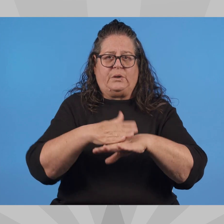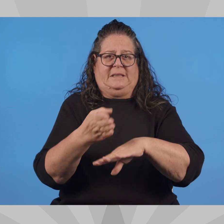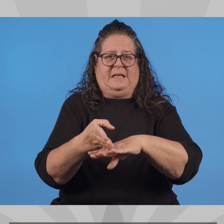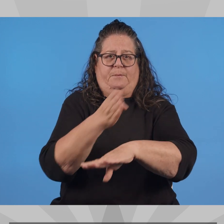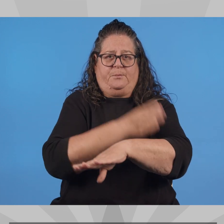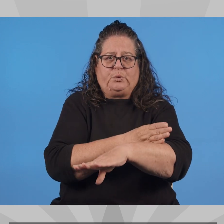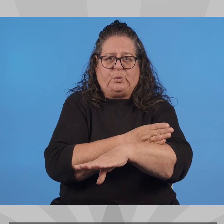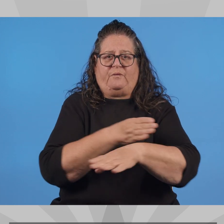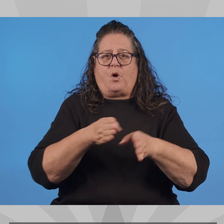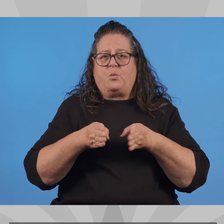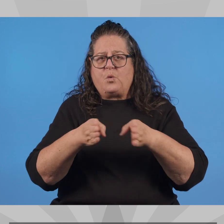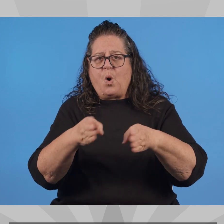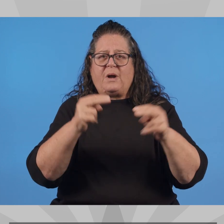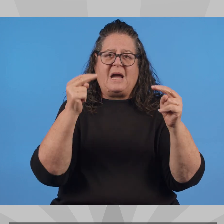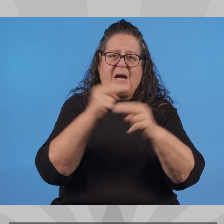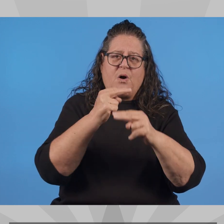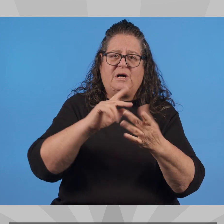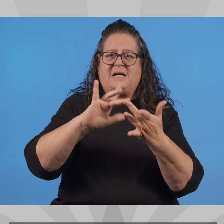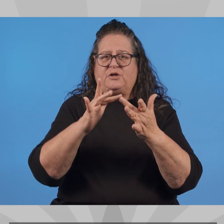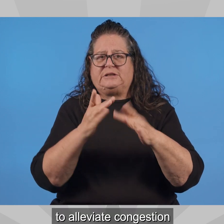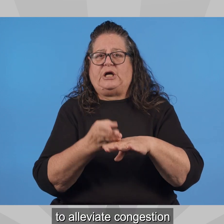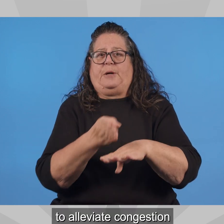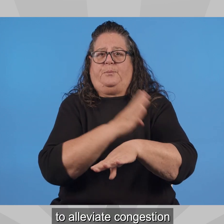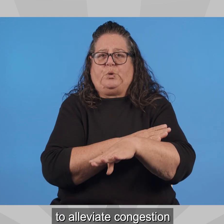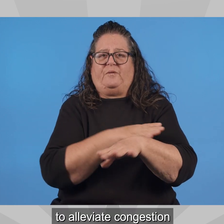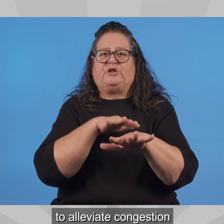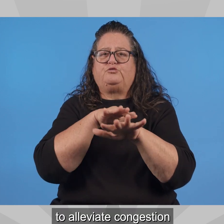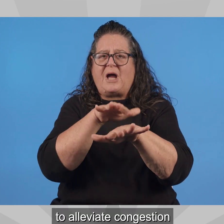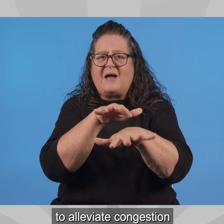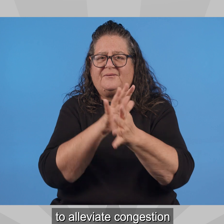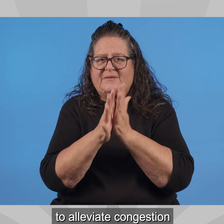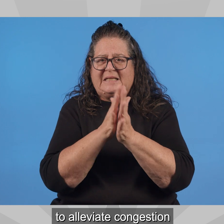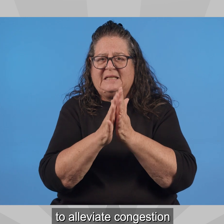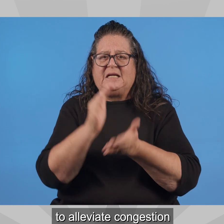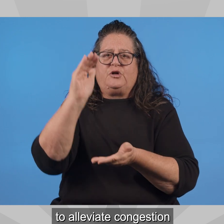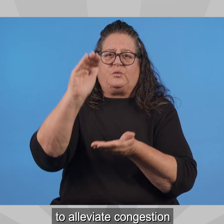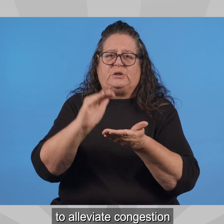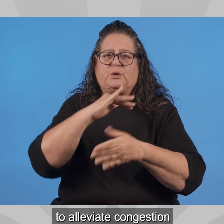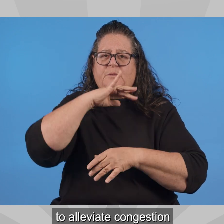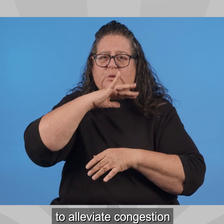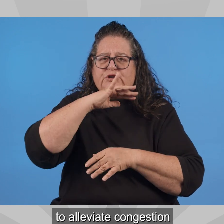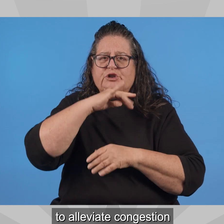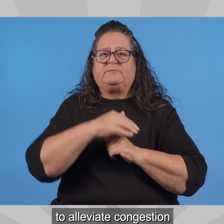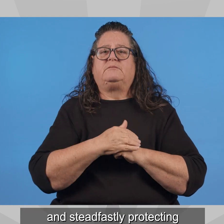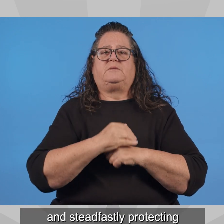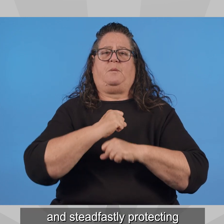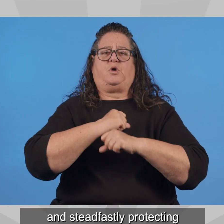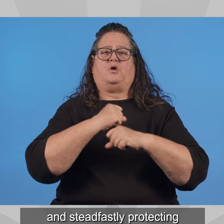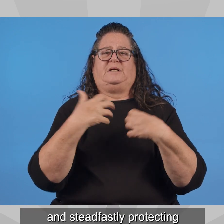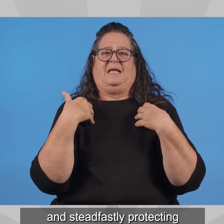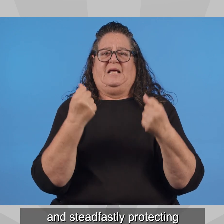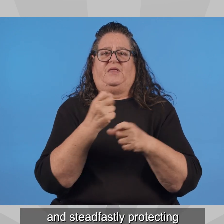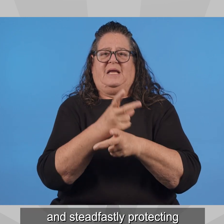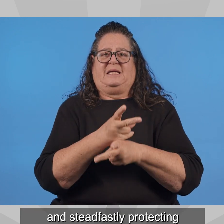Her focus is on improving infrastructure to alleviate congestion and reduce pollution, and